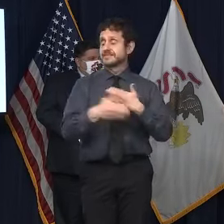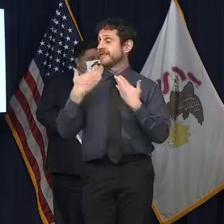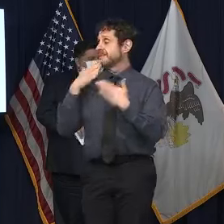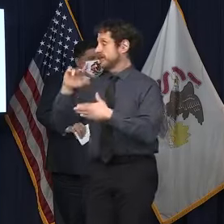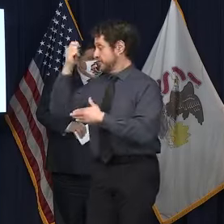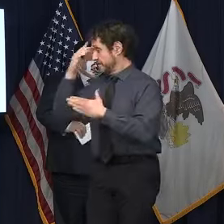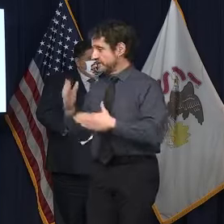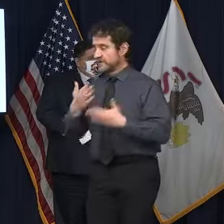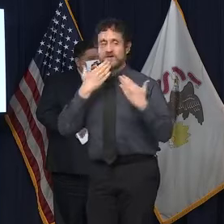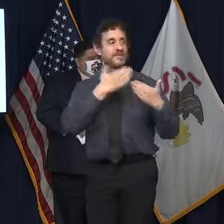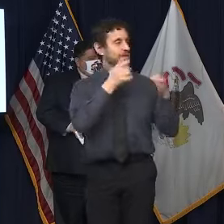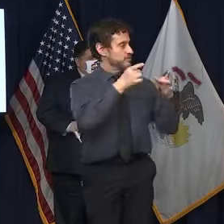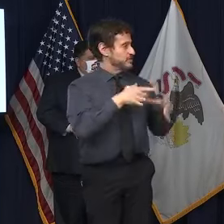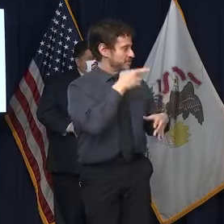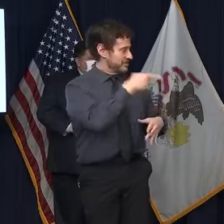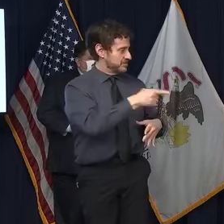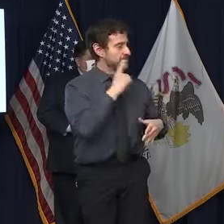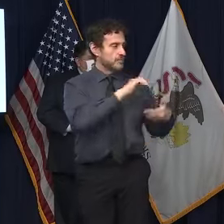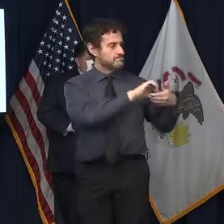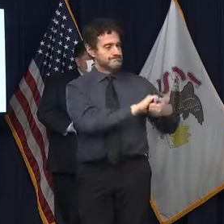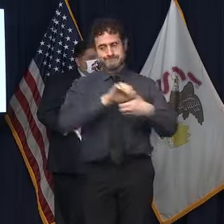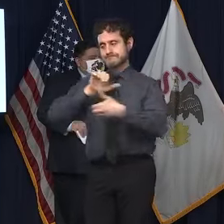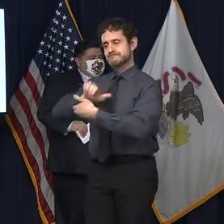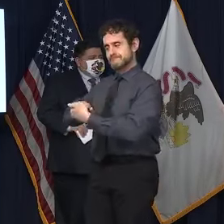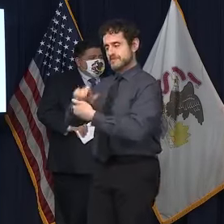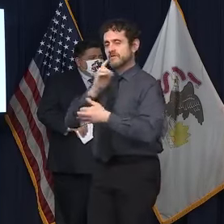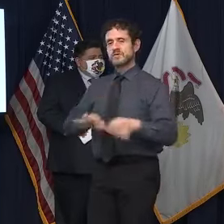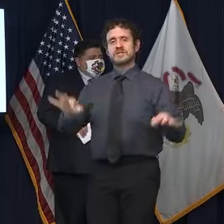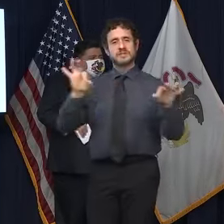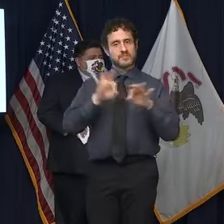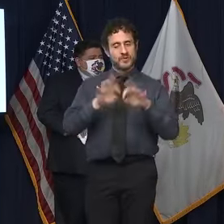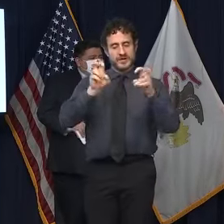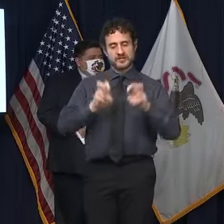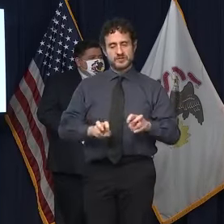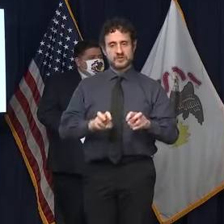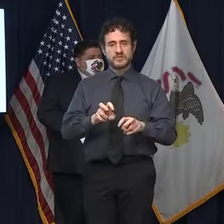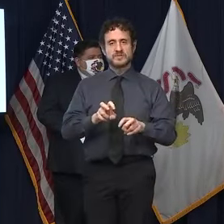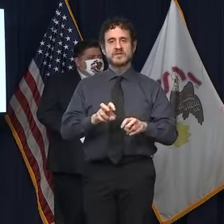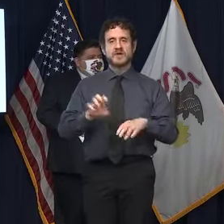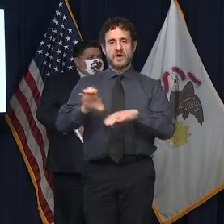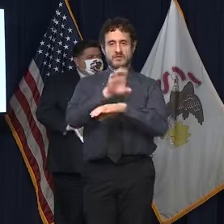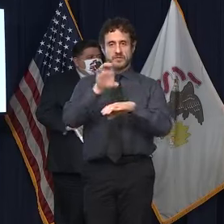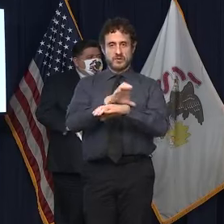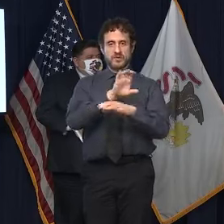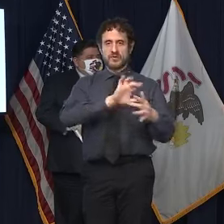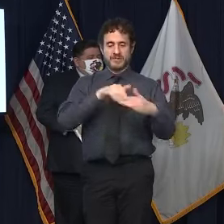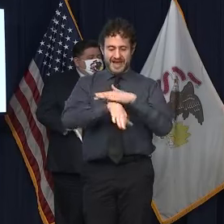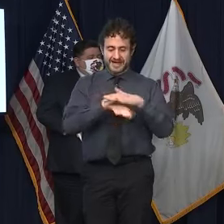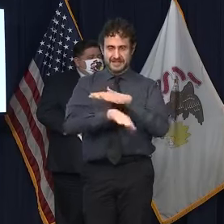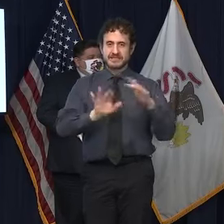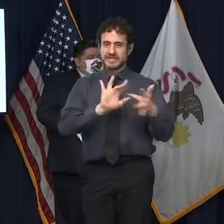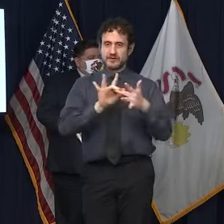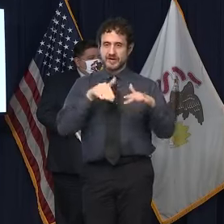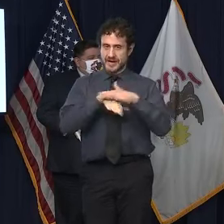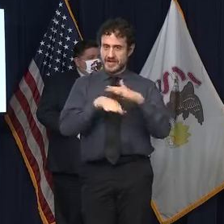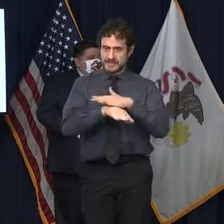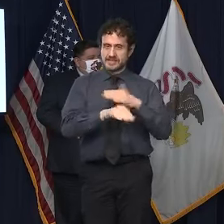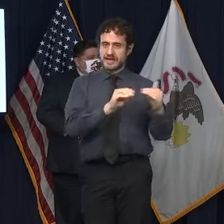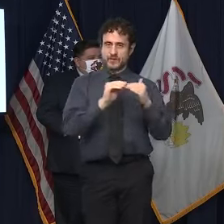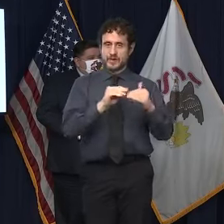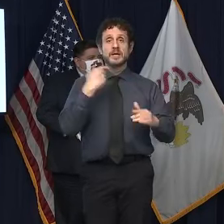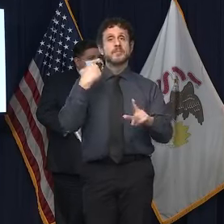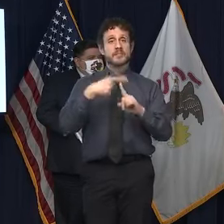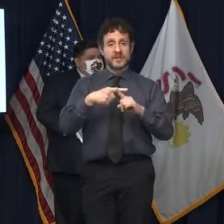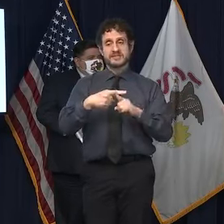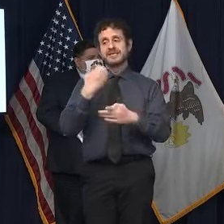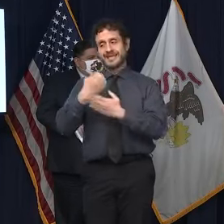Guthrie, for your partnership on these critical, intersecting issues of digital equity and economic development. I